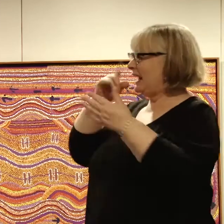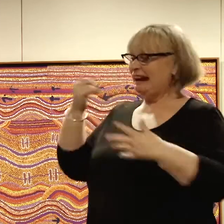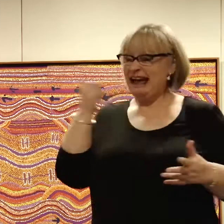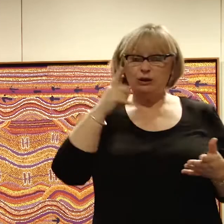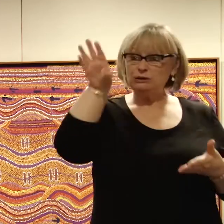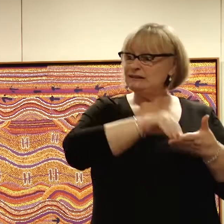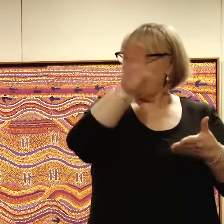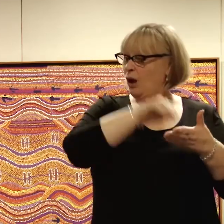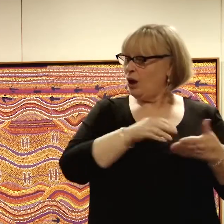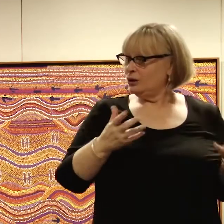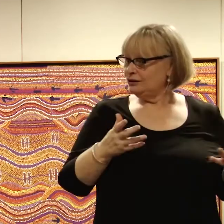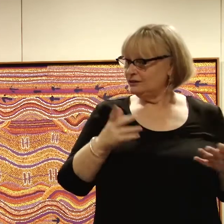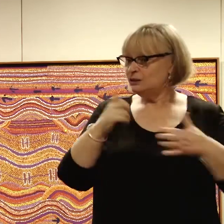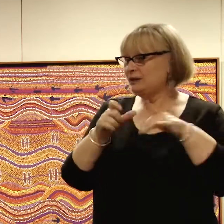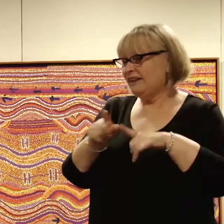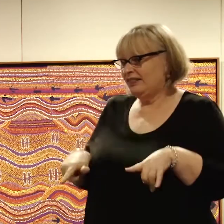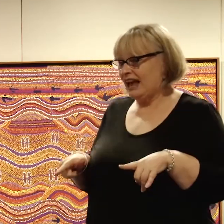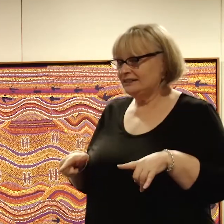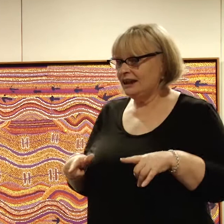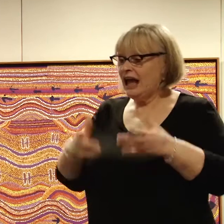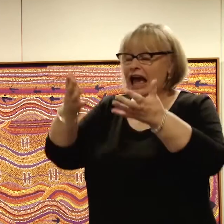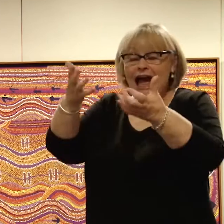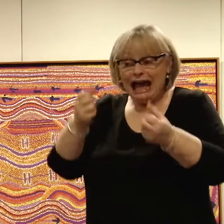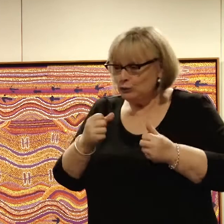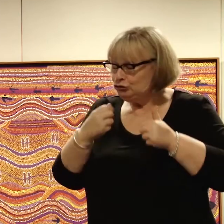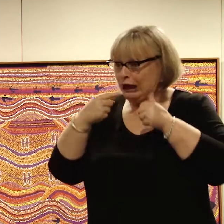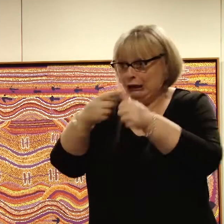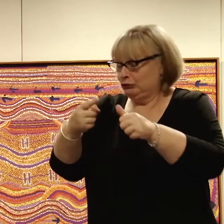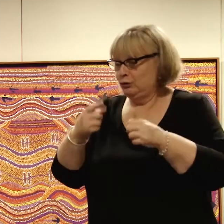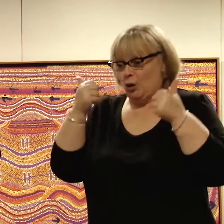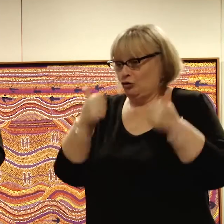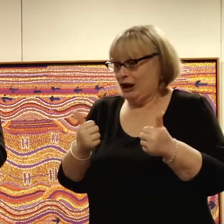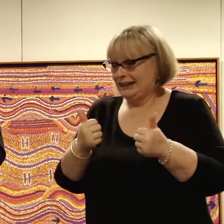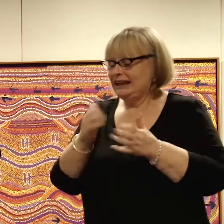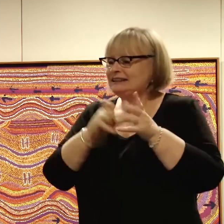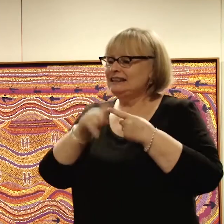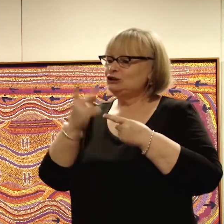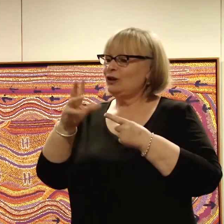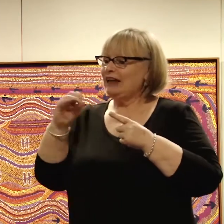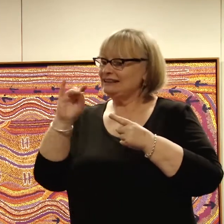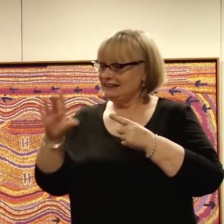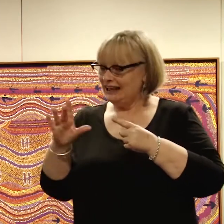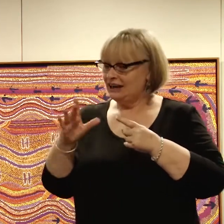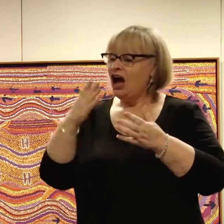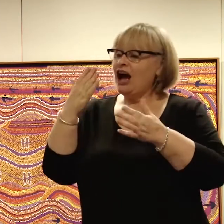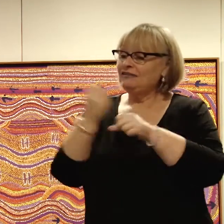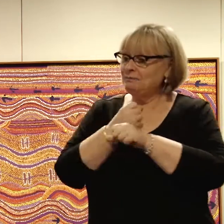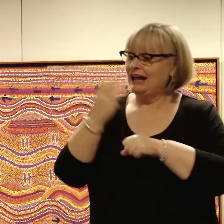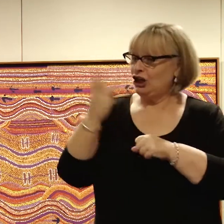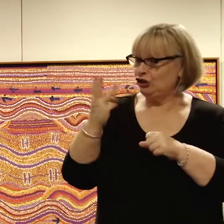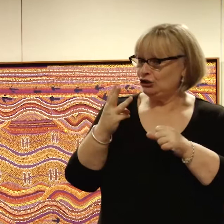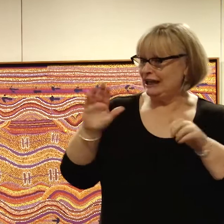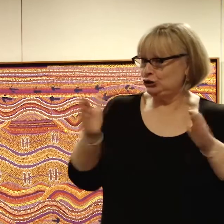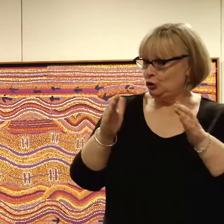just download a copy. So that's what I did. And it received a brilliant reaction. Since 2010, I've gone on to make 13